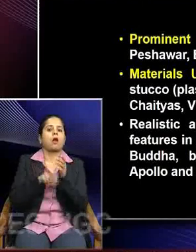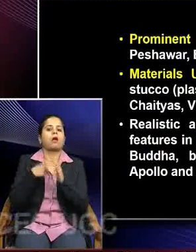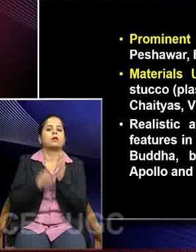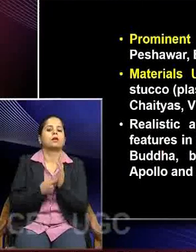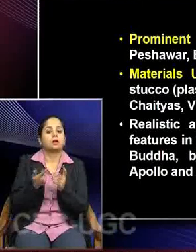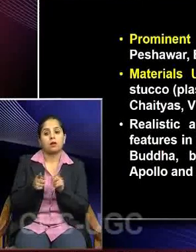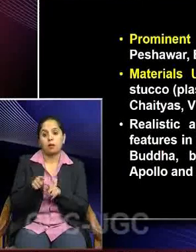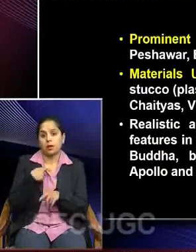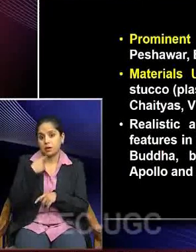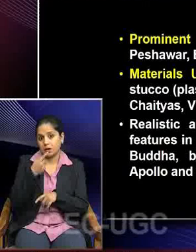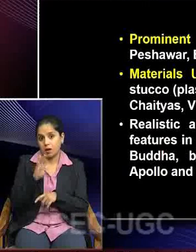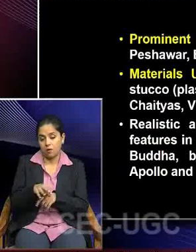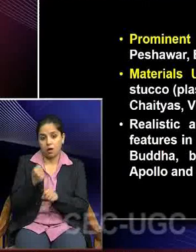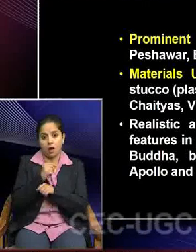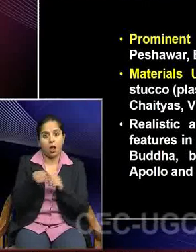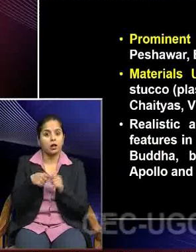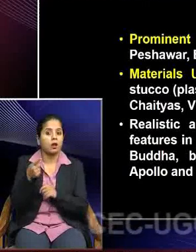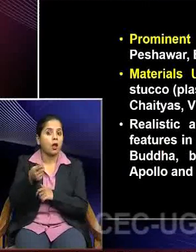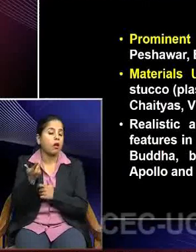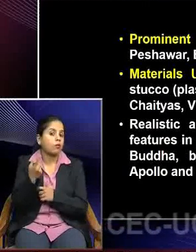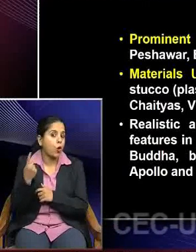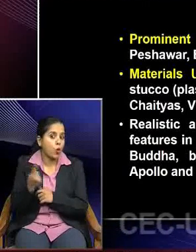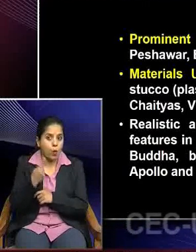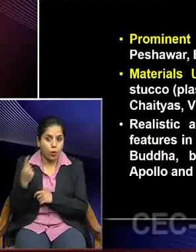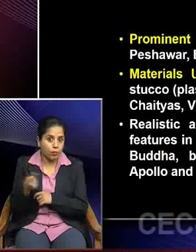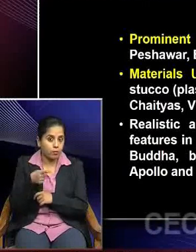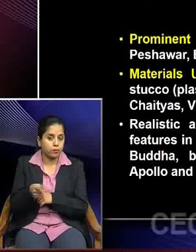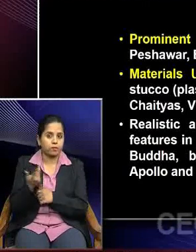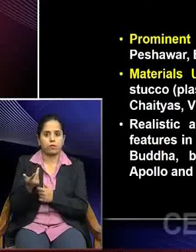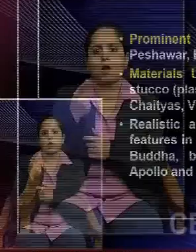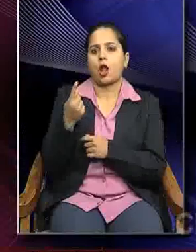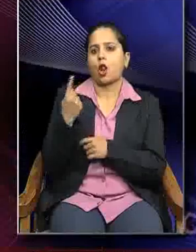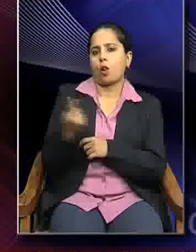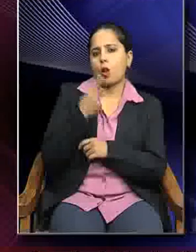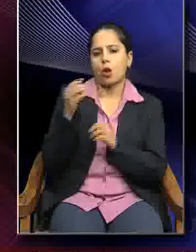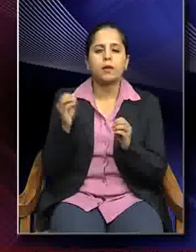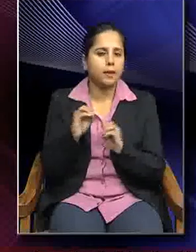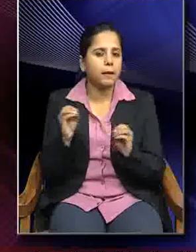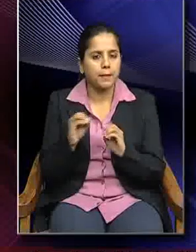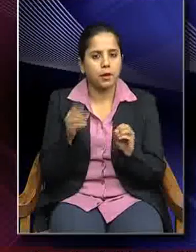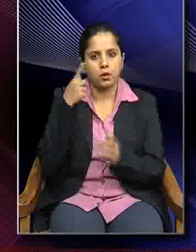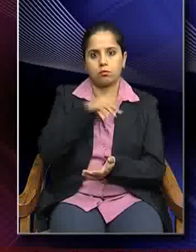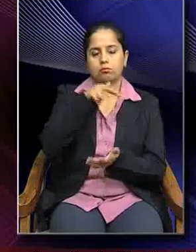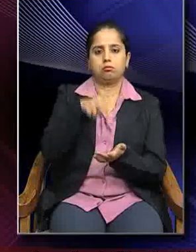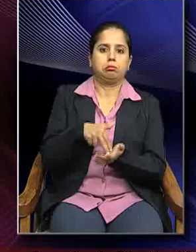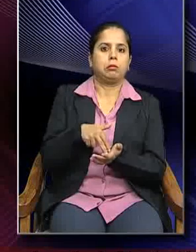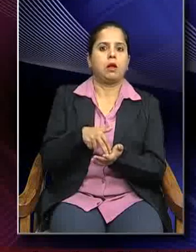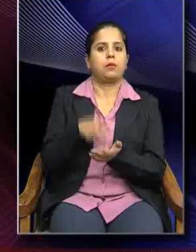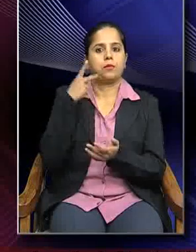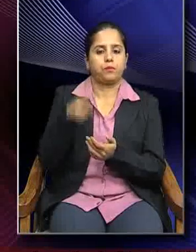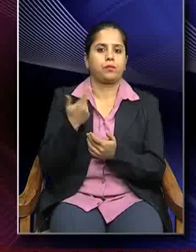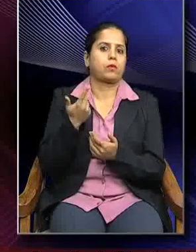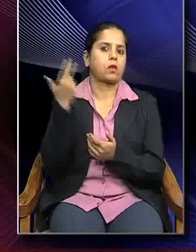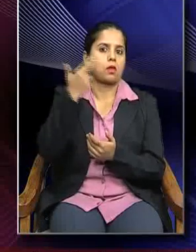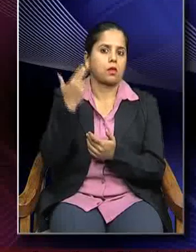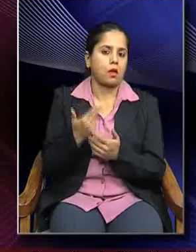as I said that Gandhar was just not a stand alone place of artistic